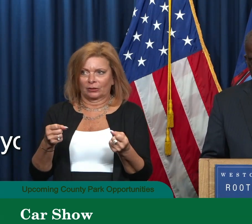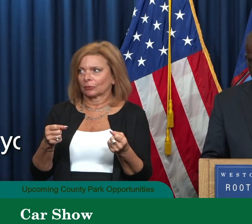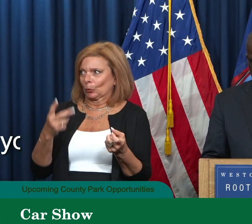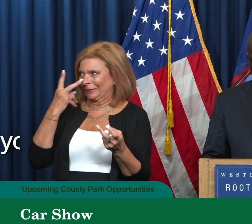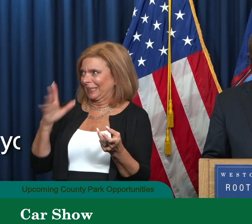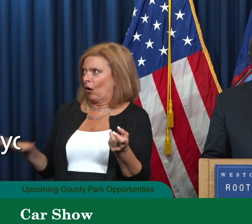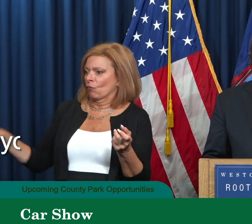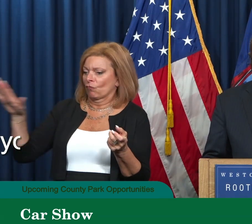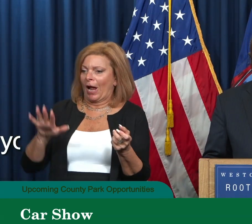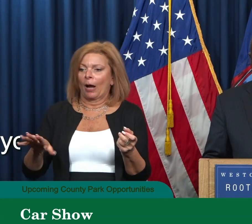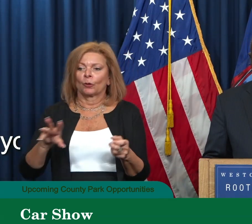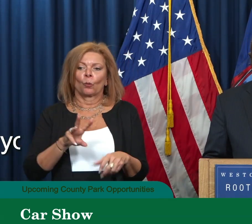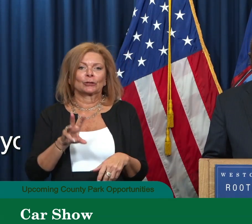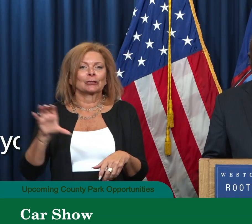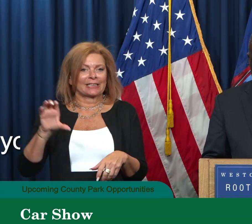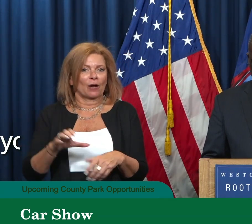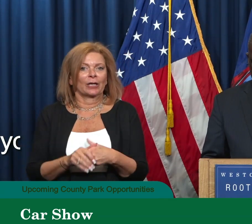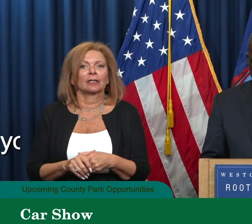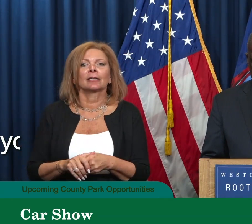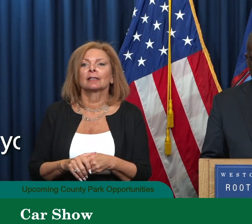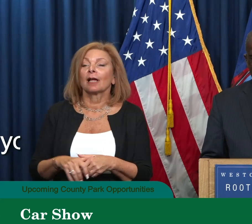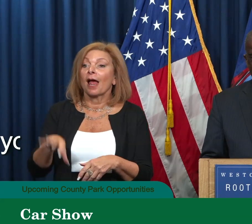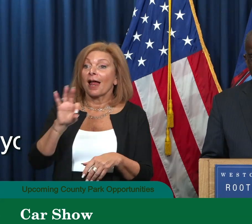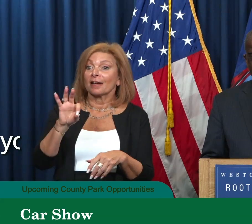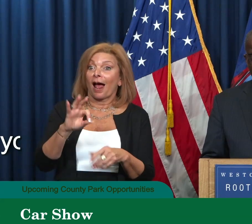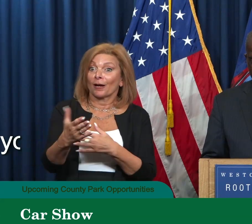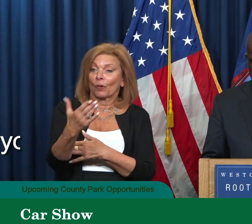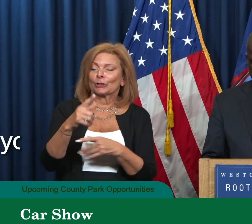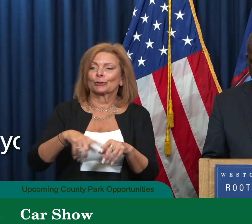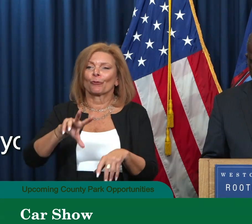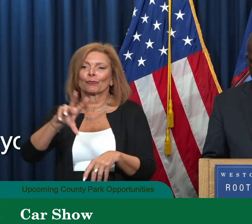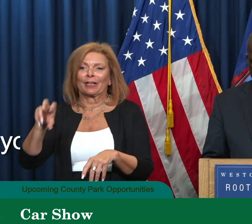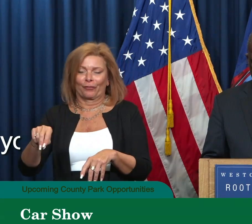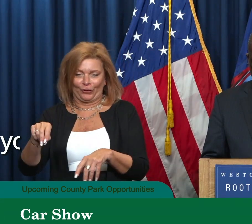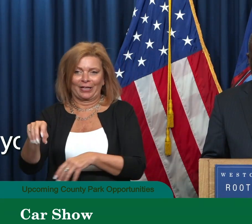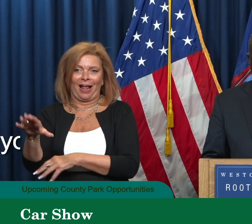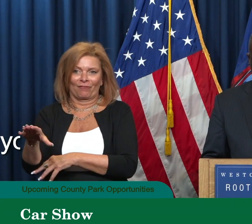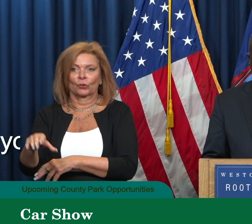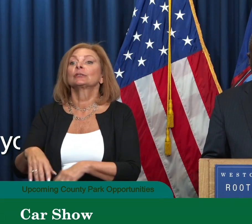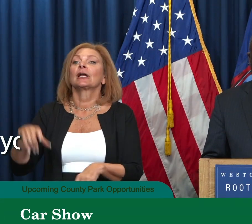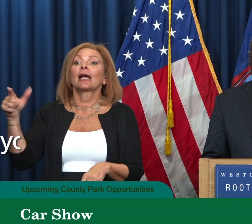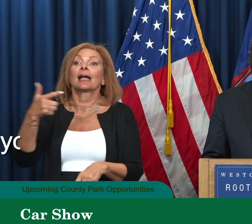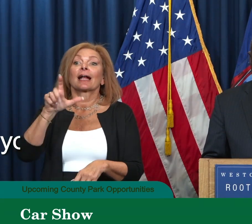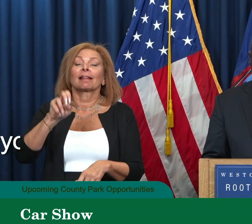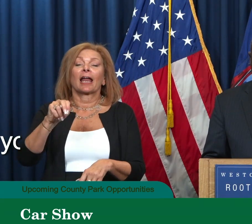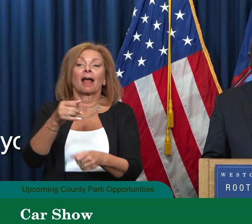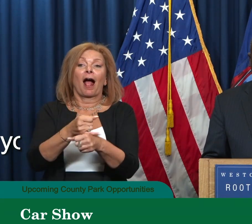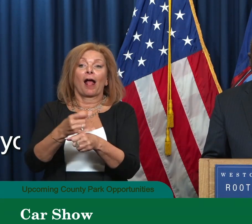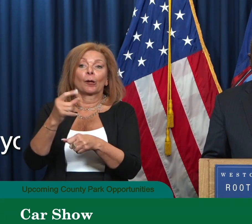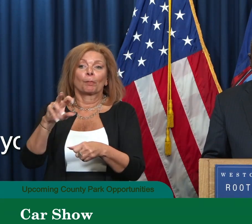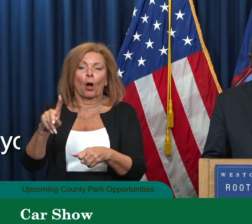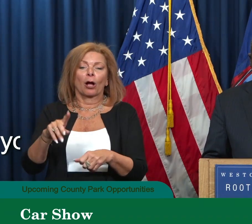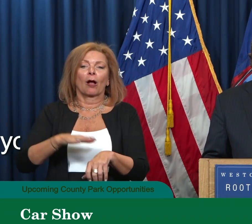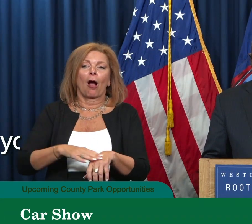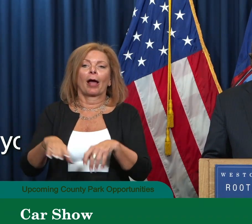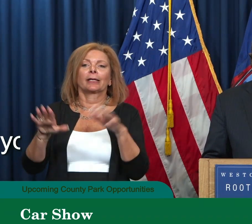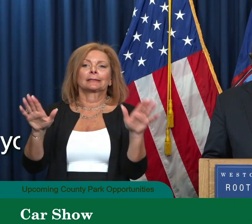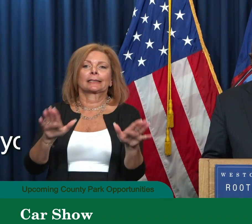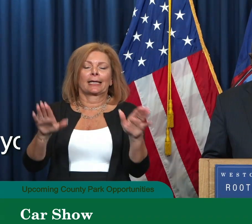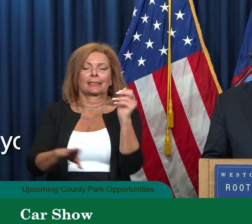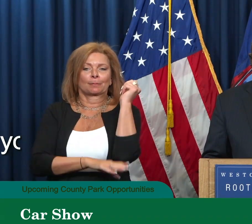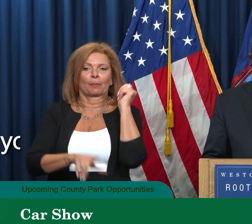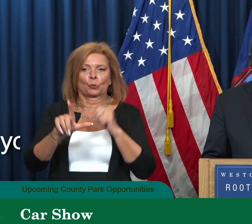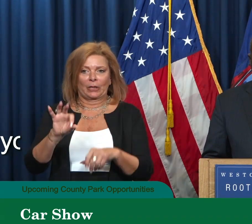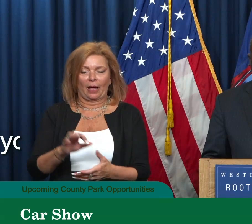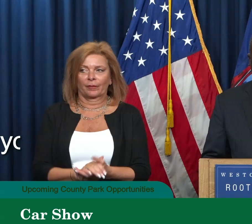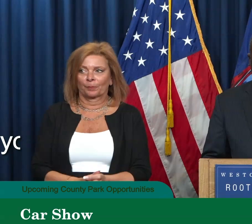County. Again, nine a.m. to three thirty p.m. at Glen Island Park on Sunday, September 29th. And